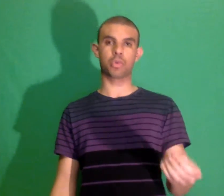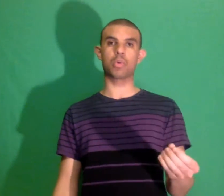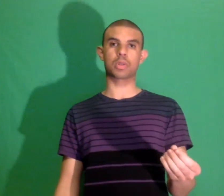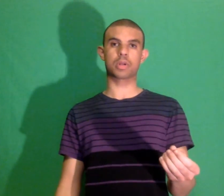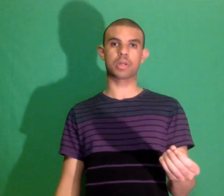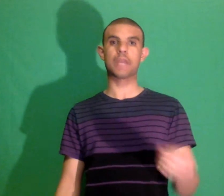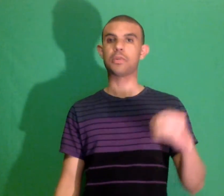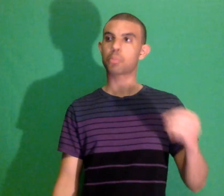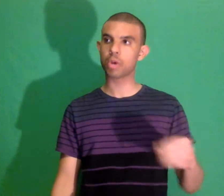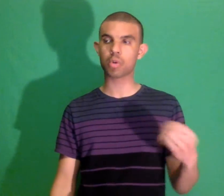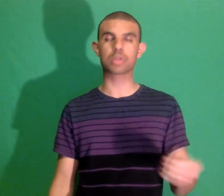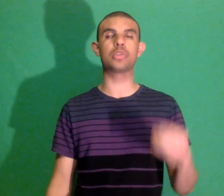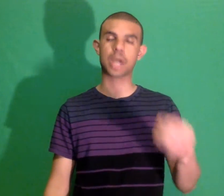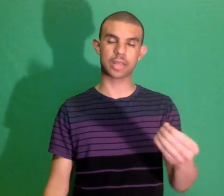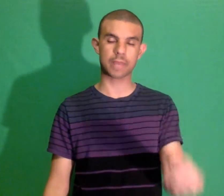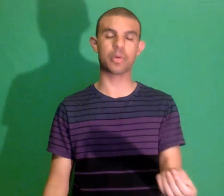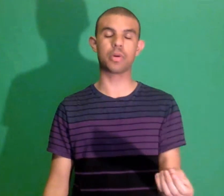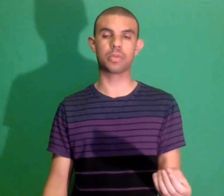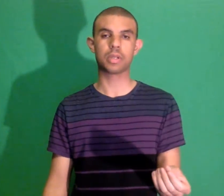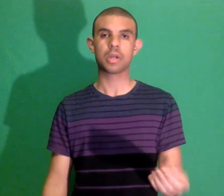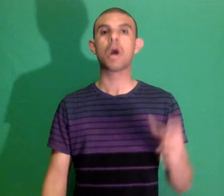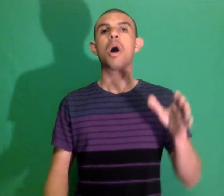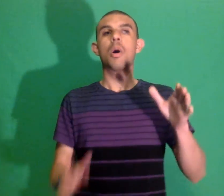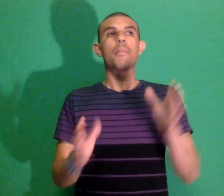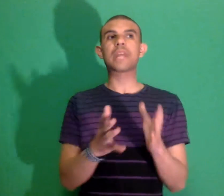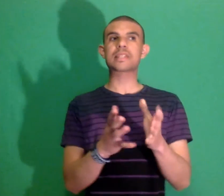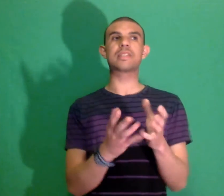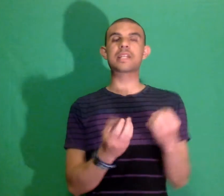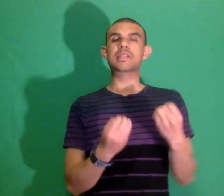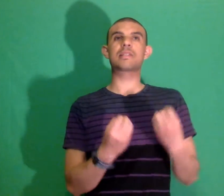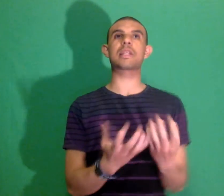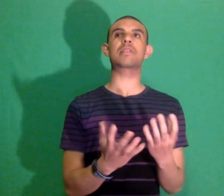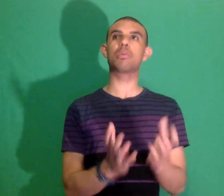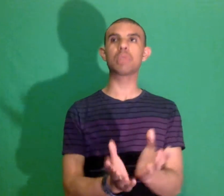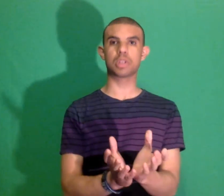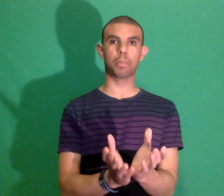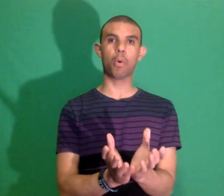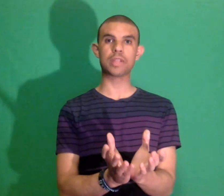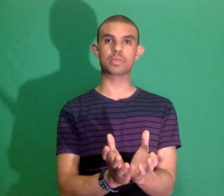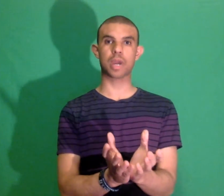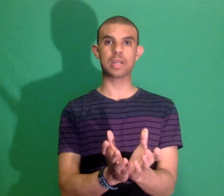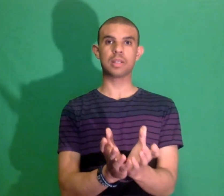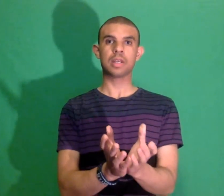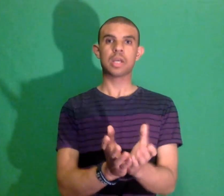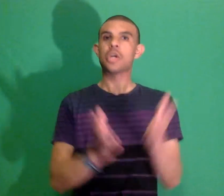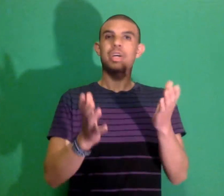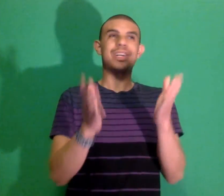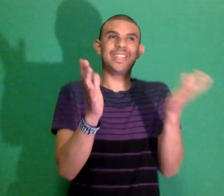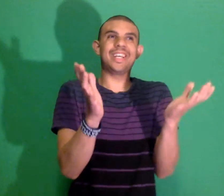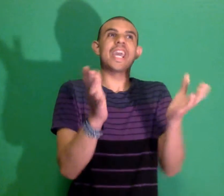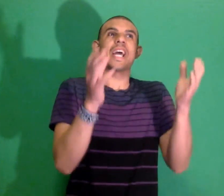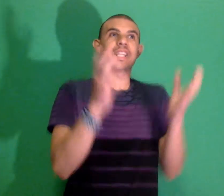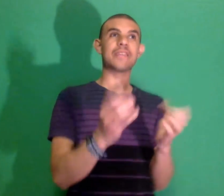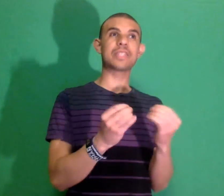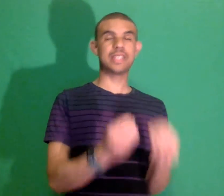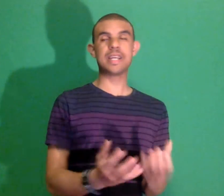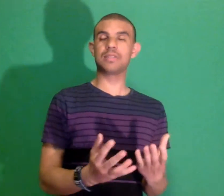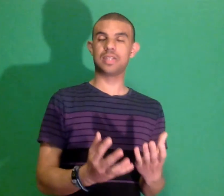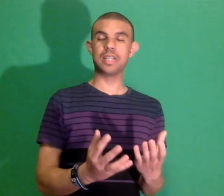-order if you pre-ordered you got that mode but that's that's that's like one of the points right like if it's DLC like